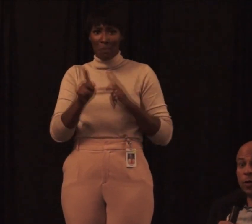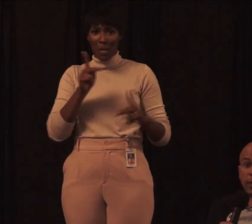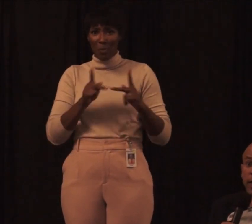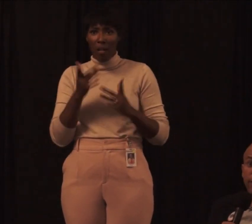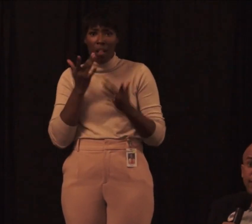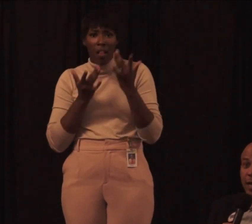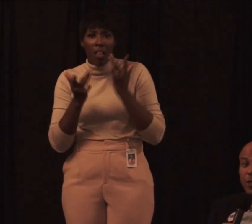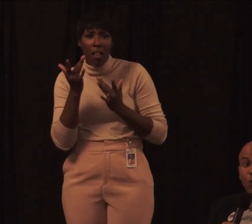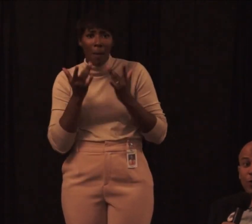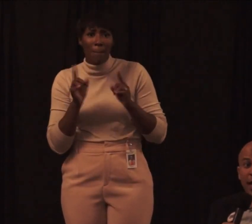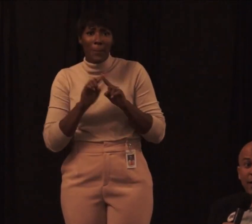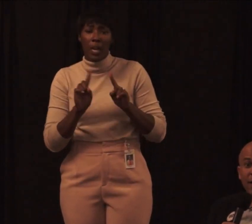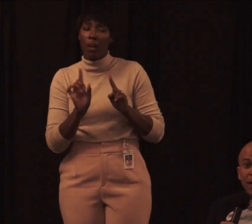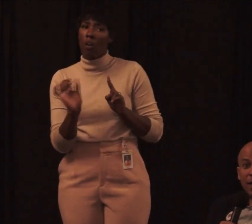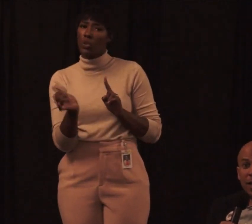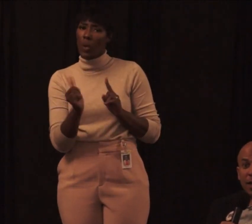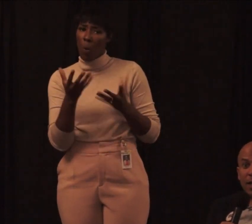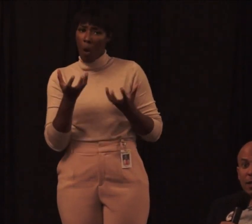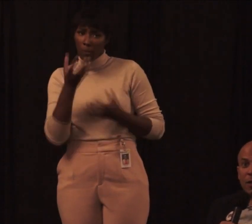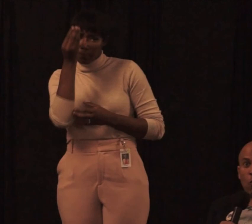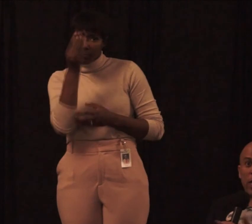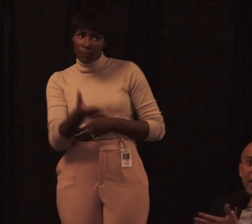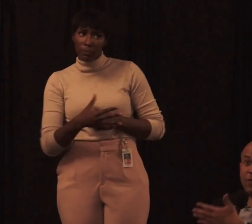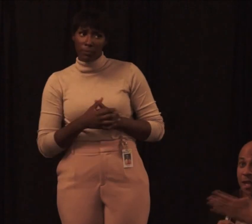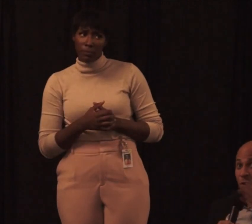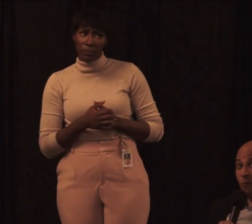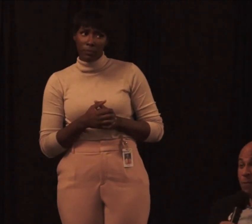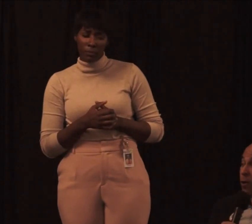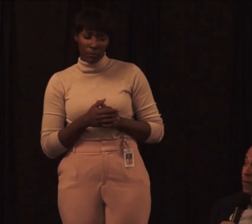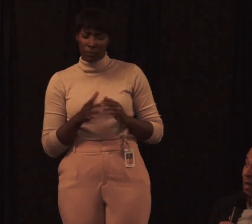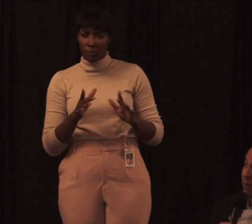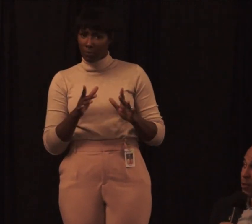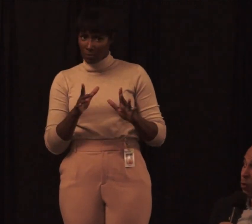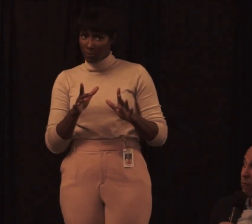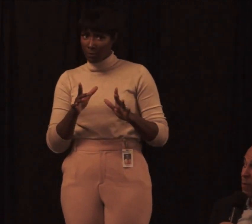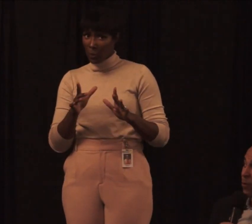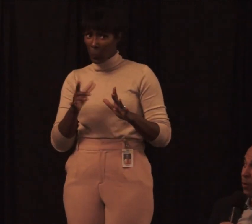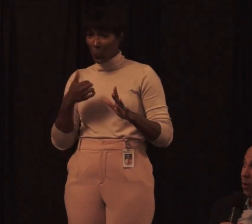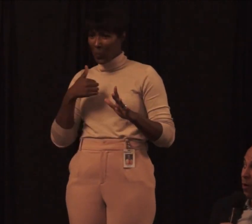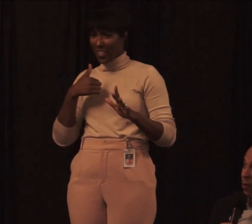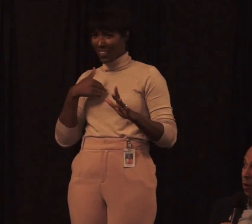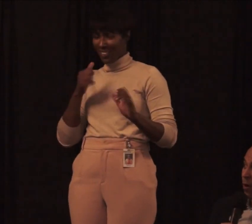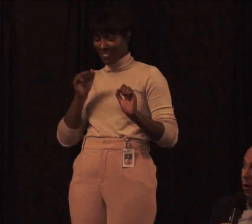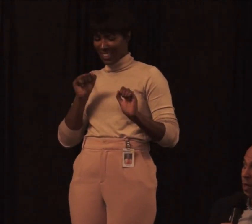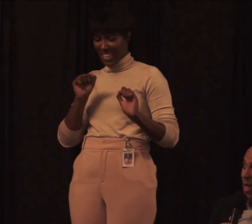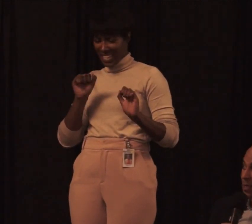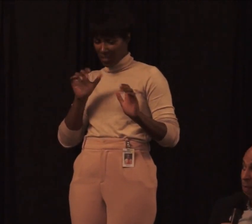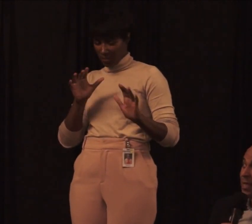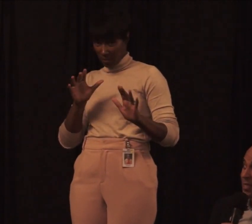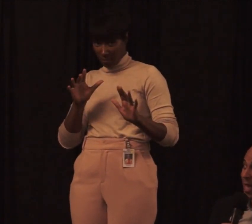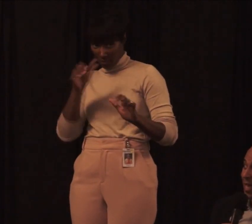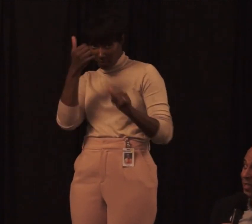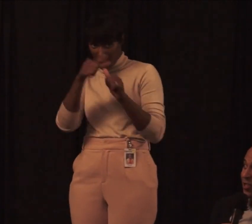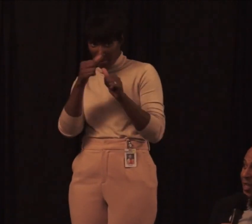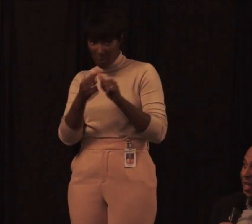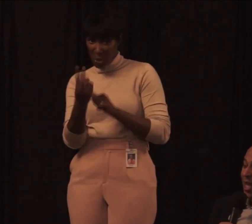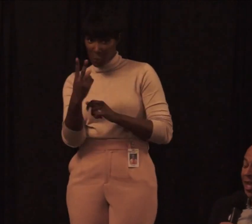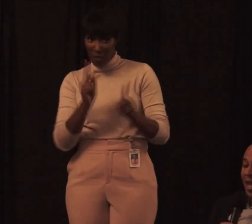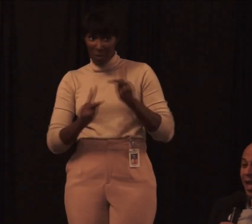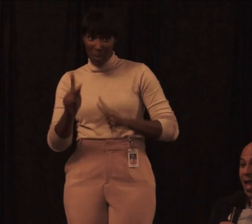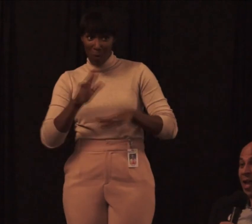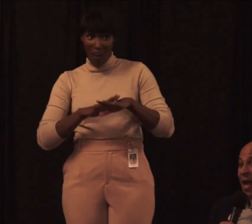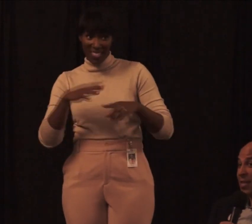I'm also going to sit here and tell you that we can't even make an agreement on that from the 12 people on the last debate stage.